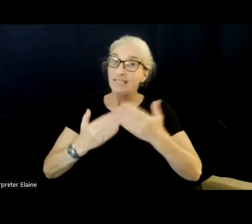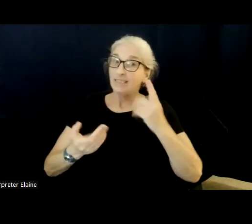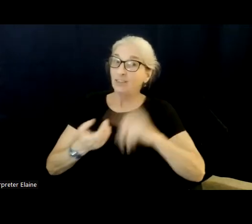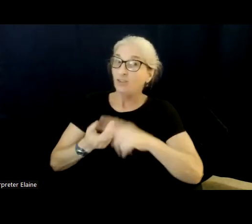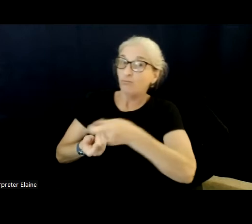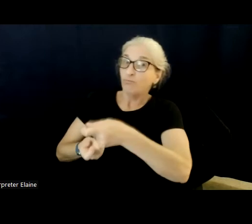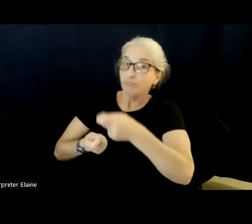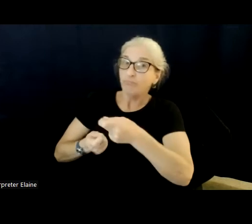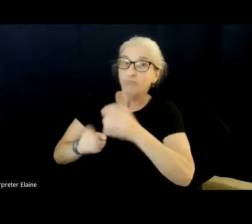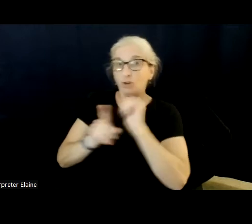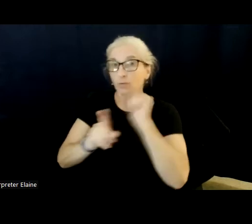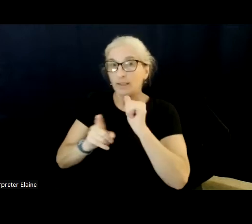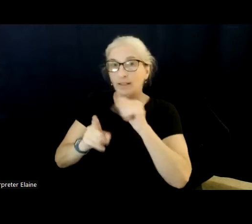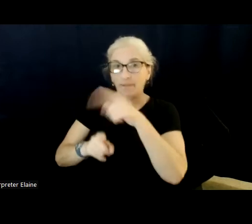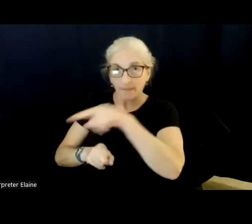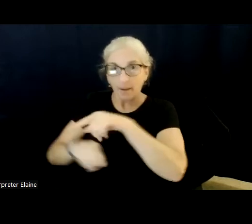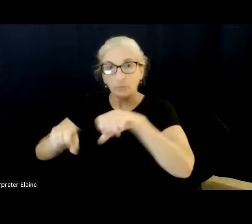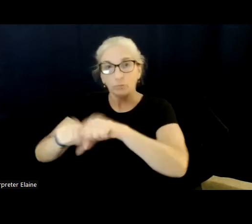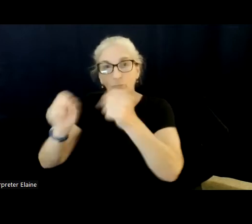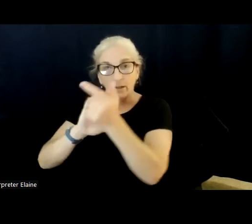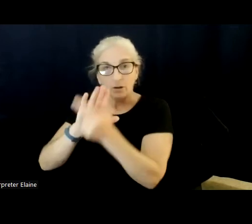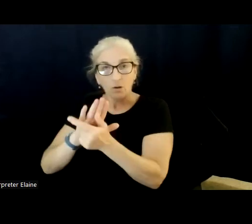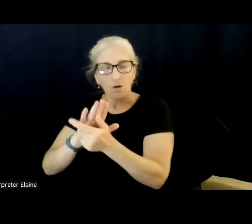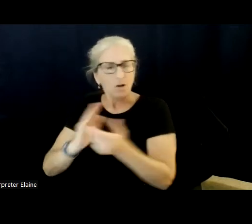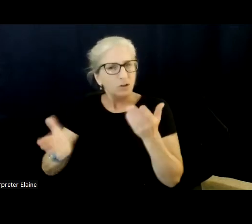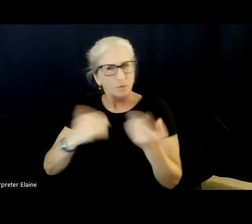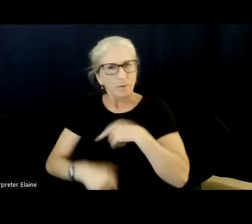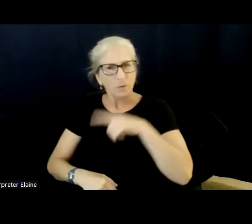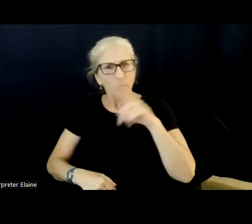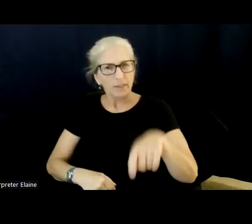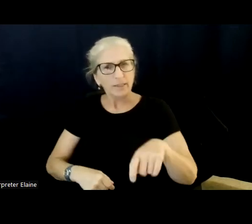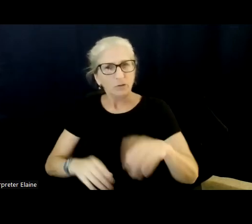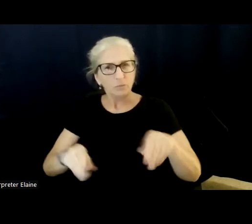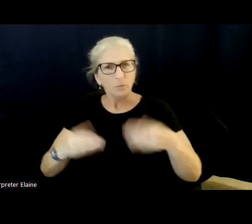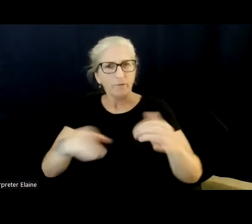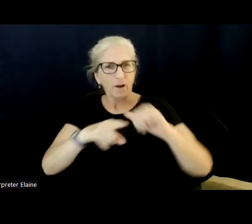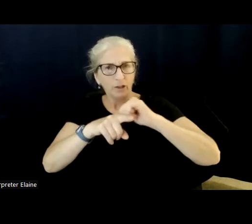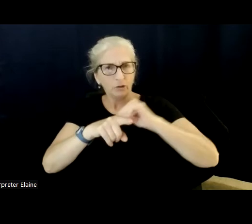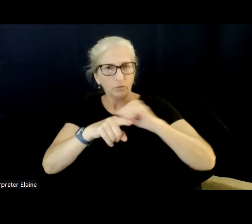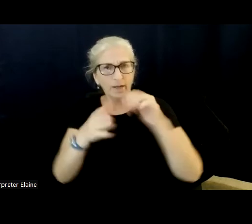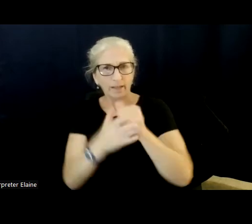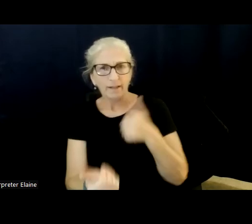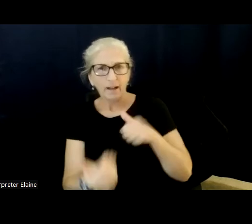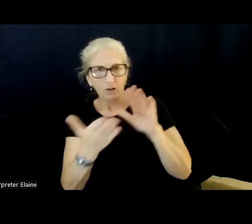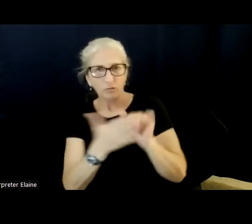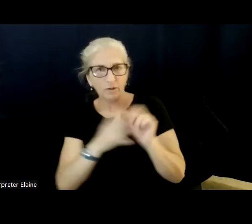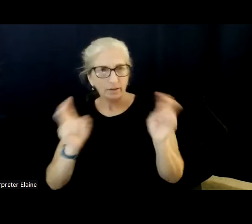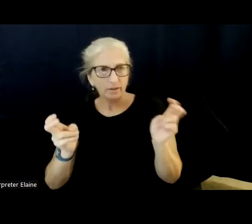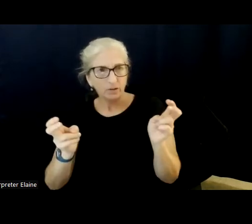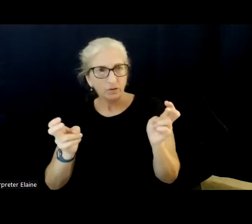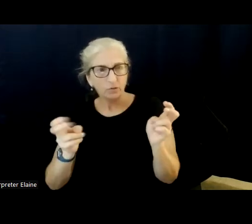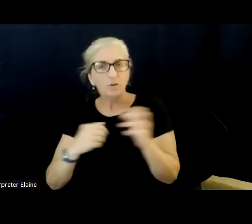you know, be aware of this and have training that, that addresses this, uh, you know, there's, uh,